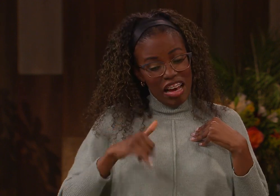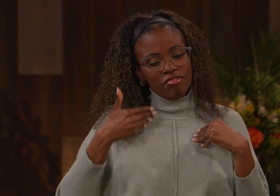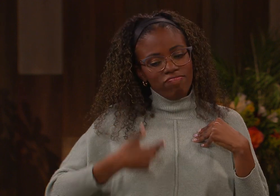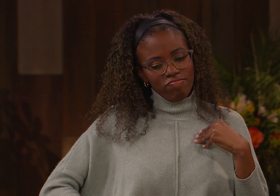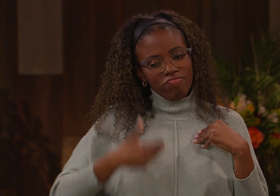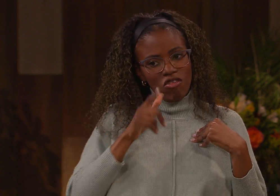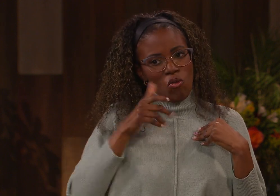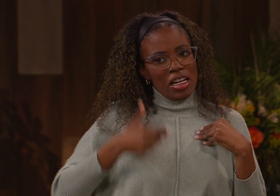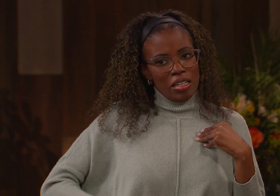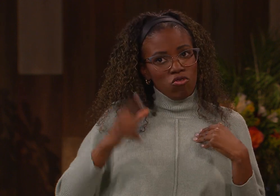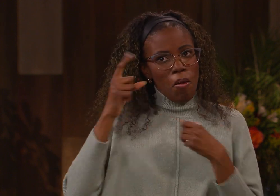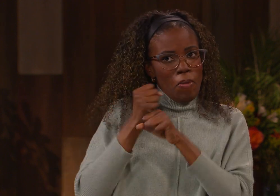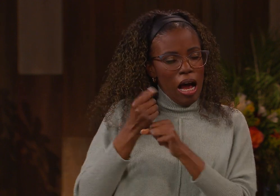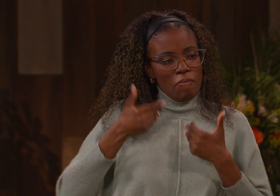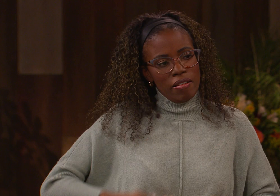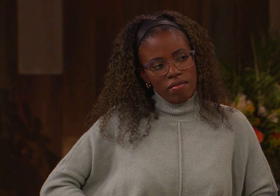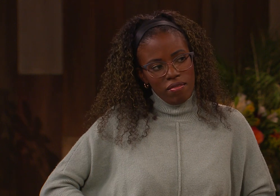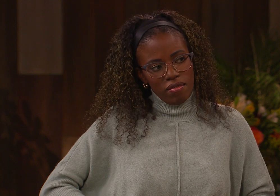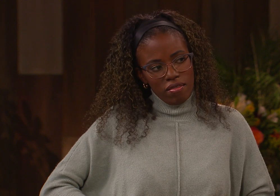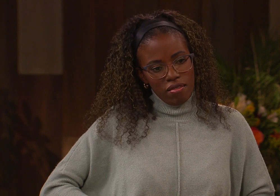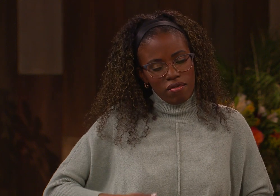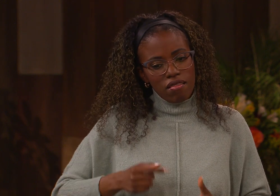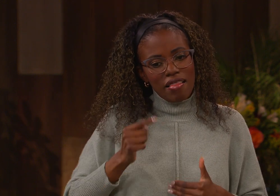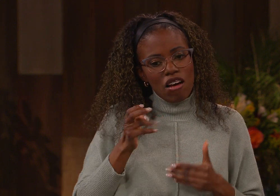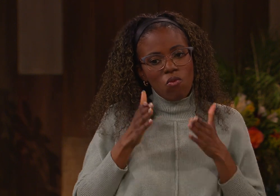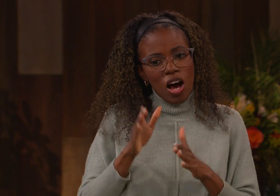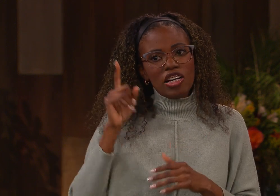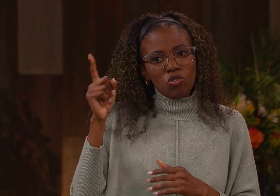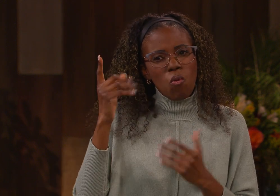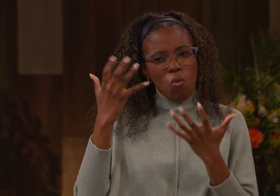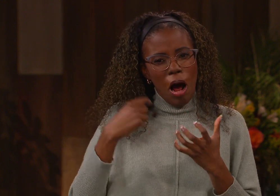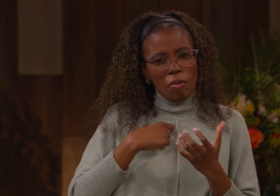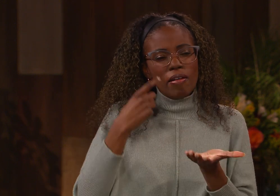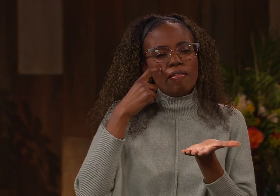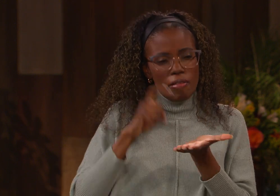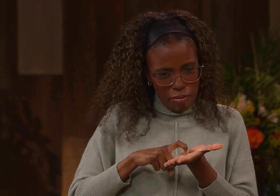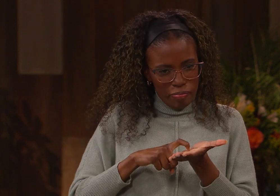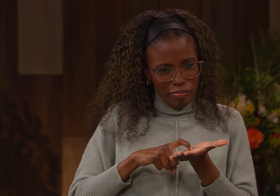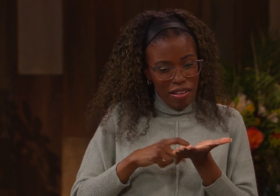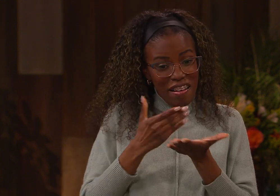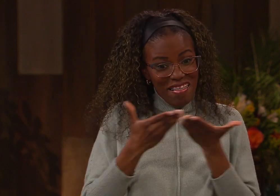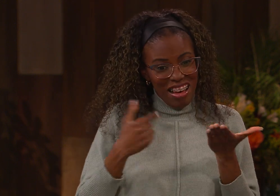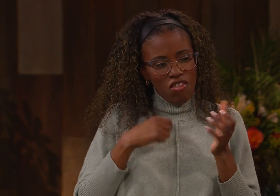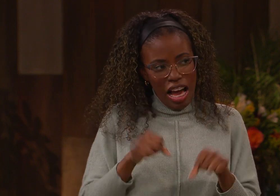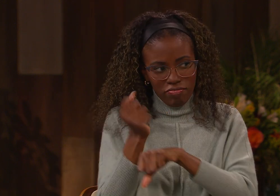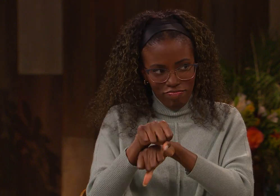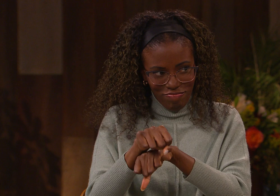I'm willing to accept who I am. You made me who I am and you made me the way you want me. And recognizing